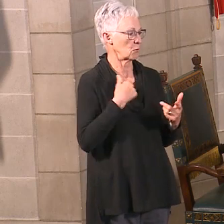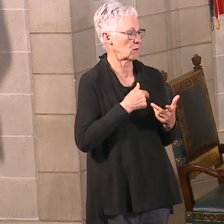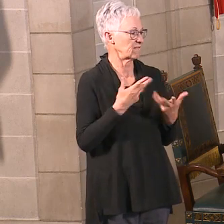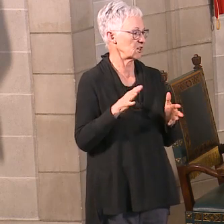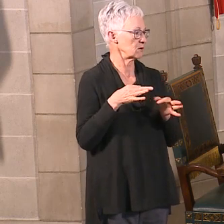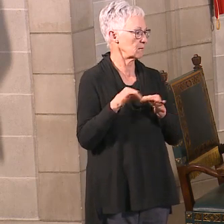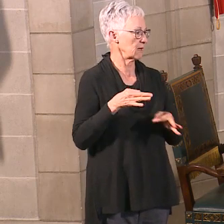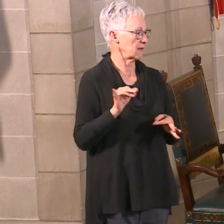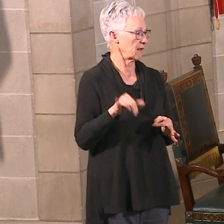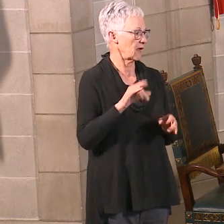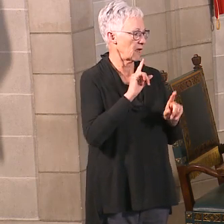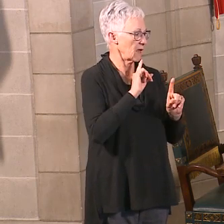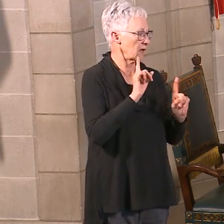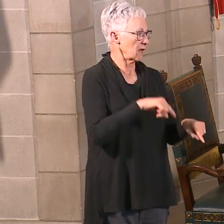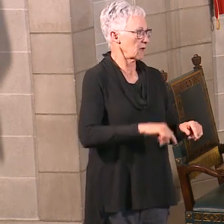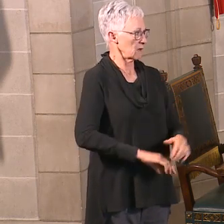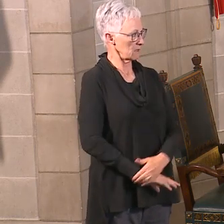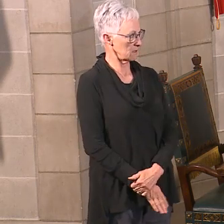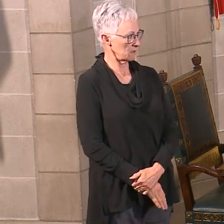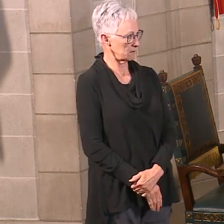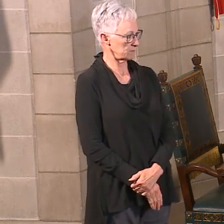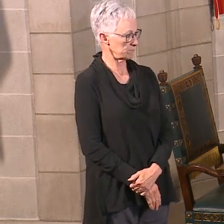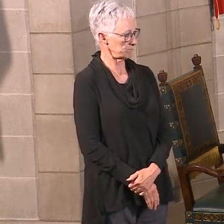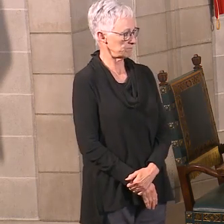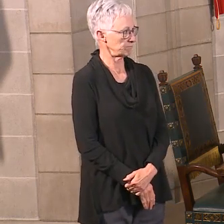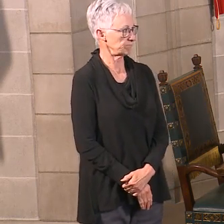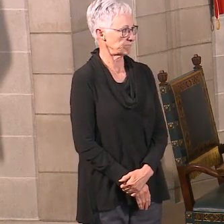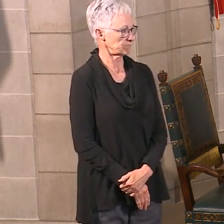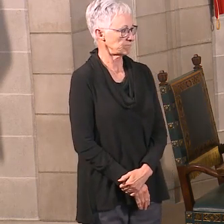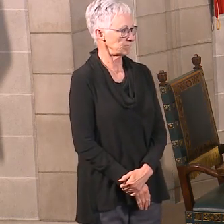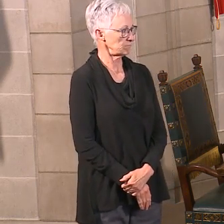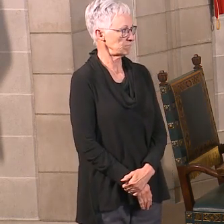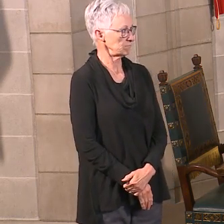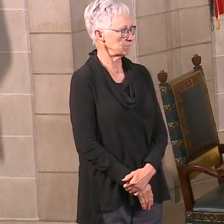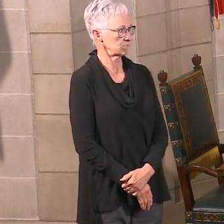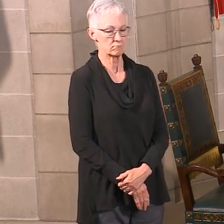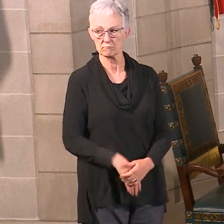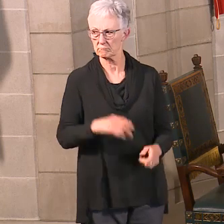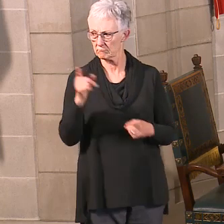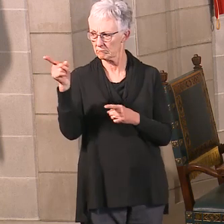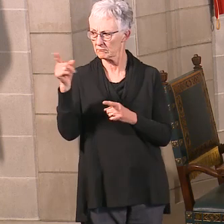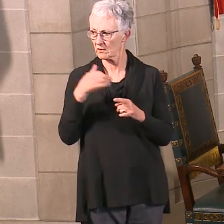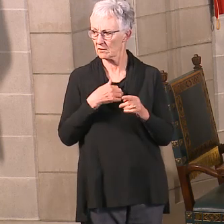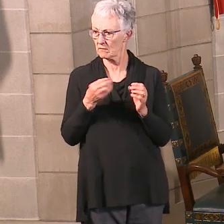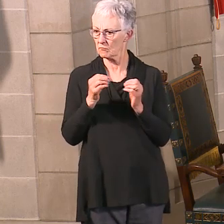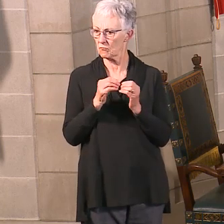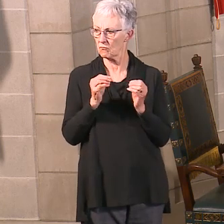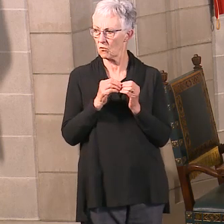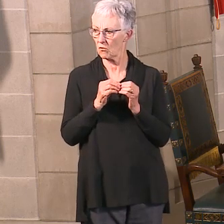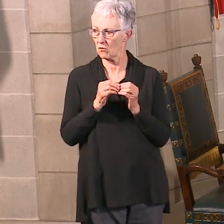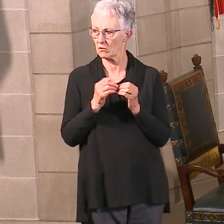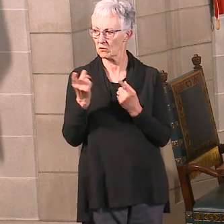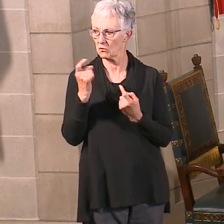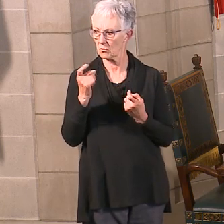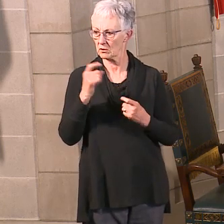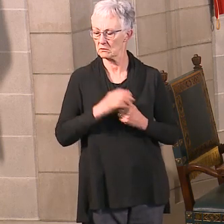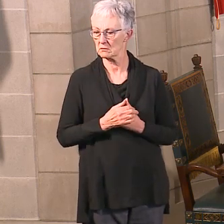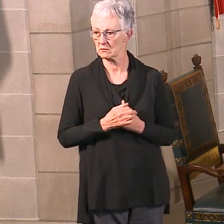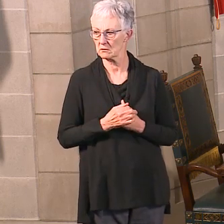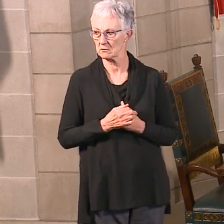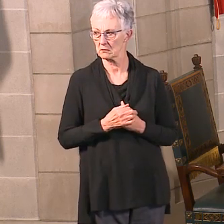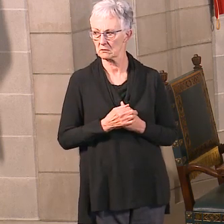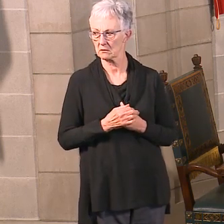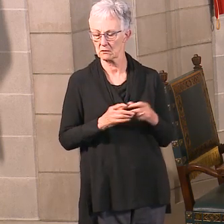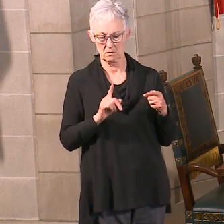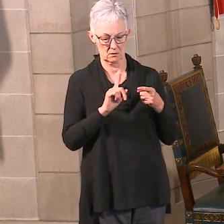Okay, so I think that's the questions that we have. Let's go ahead, Taylor. Is there anything else on the text lines? I have two questions.